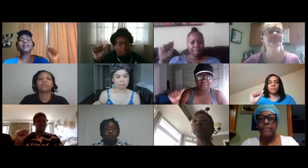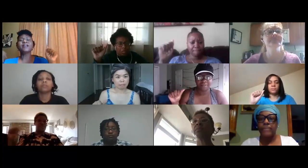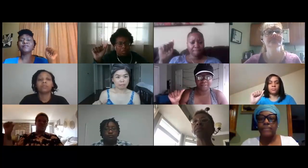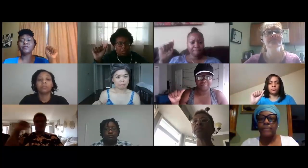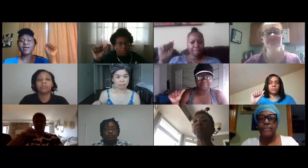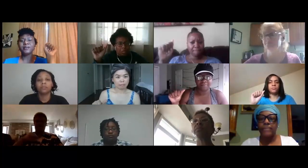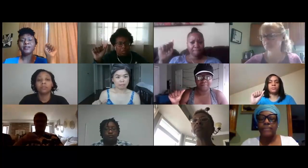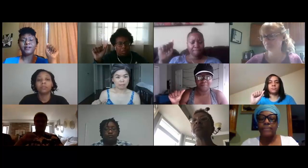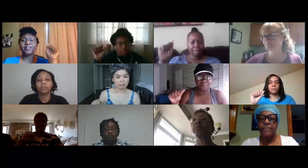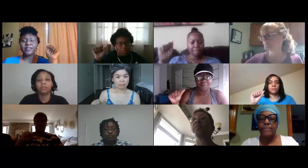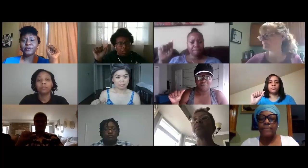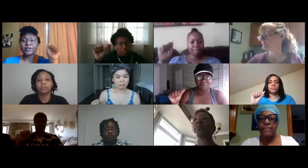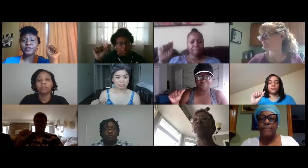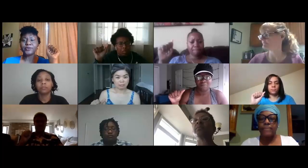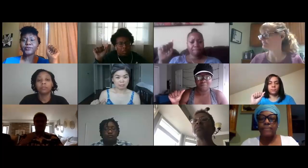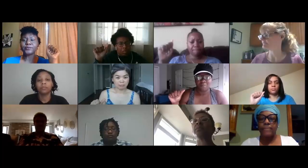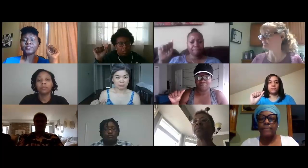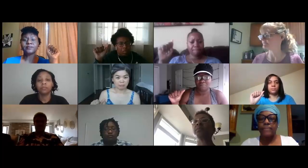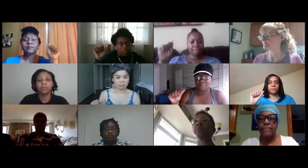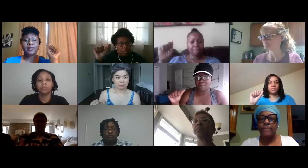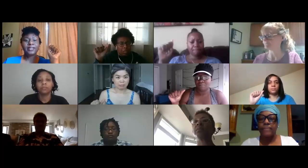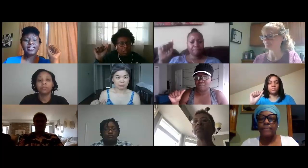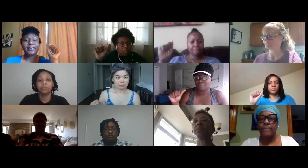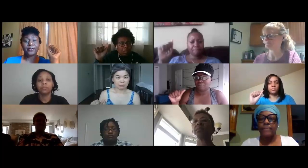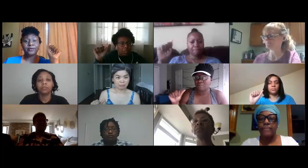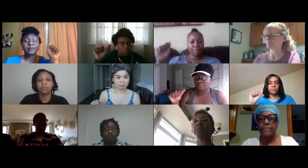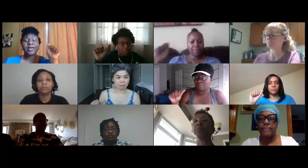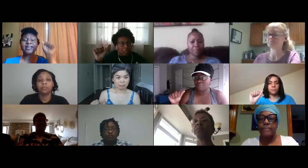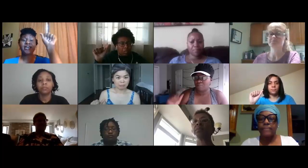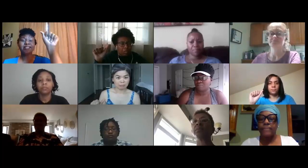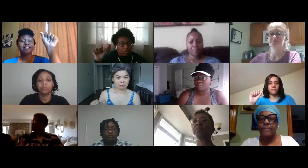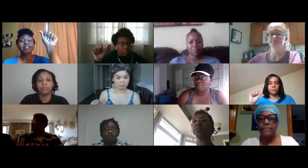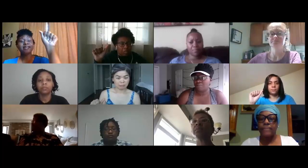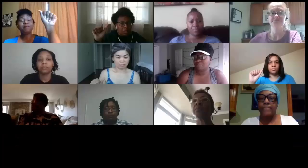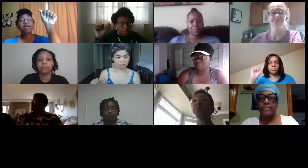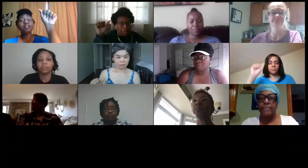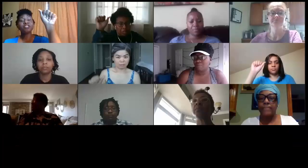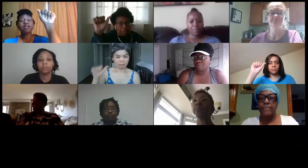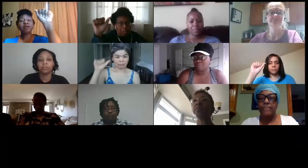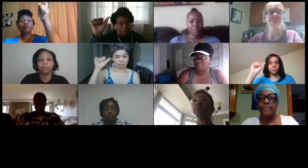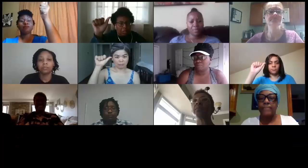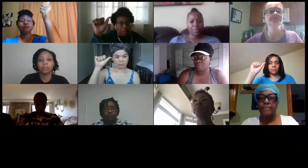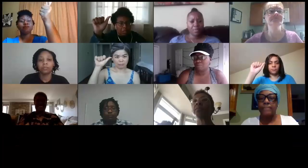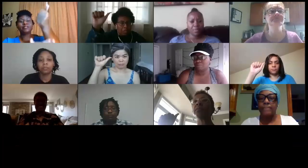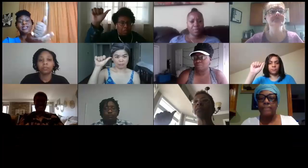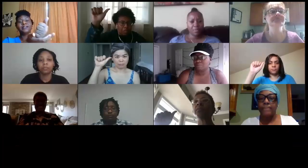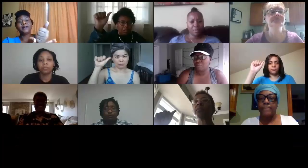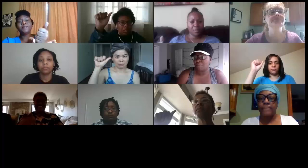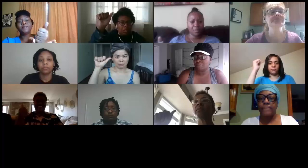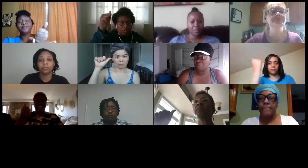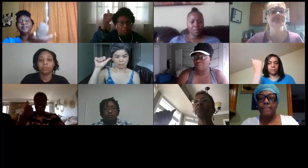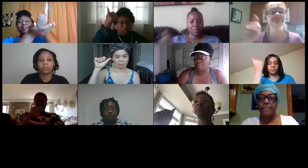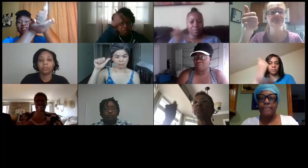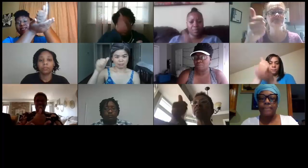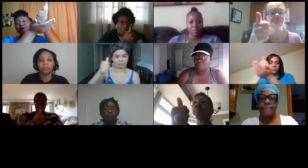of other vocabulary that you can use later I can take the same a shape stand it up that's help